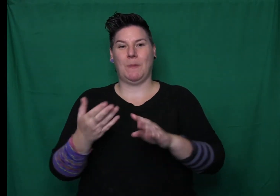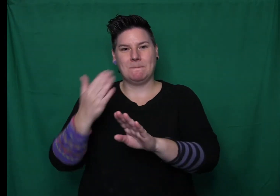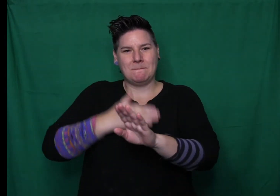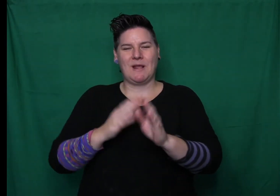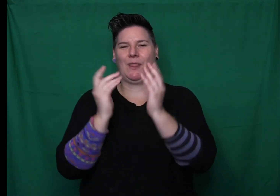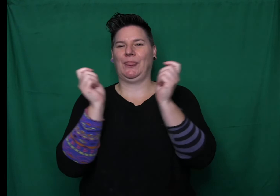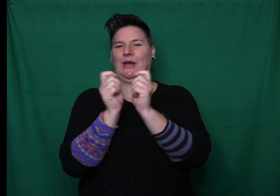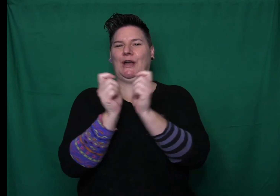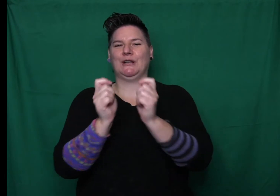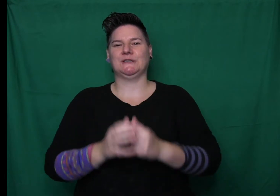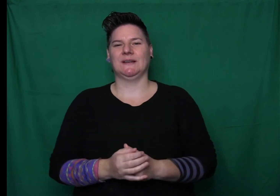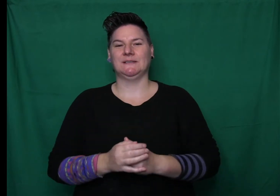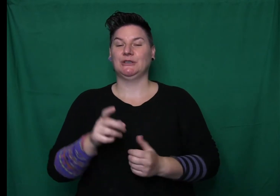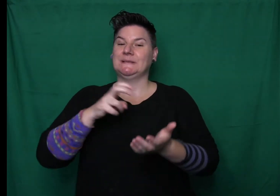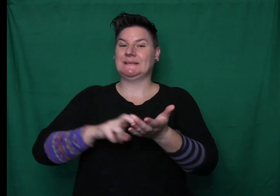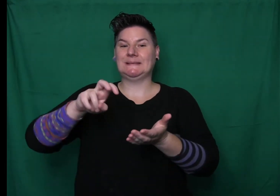door very quietly.